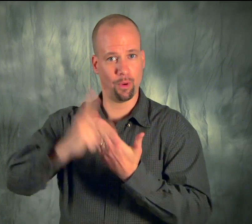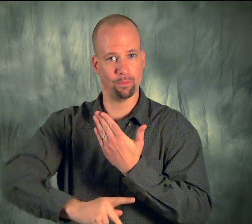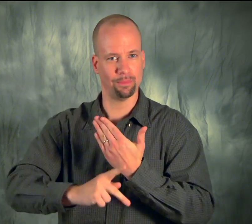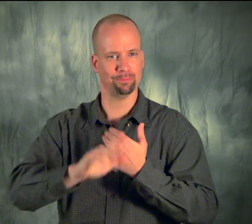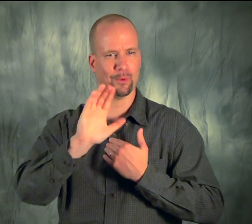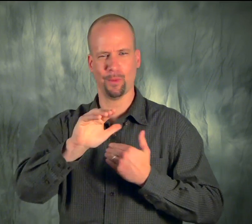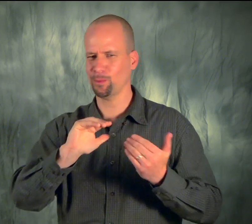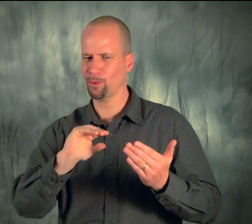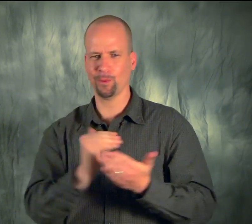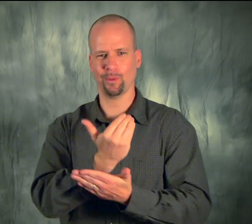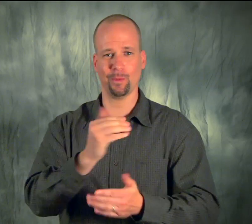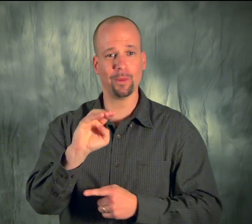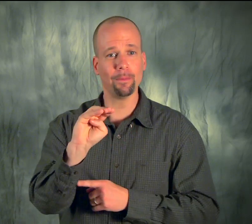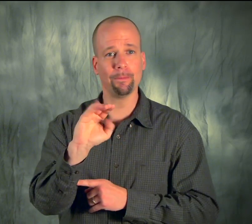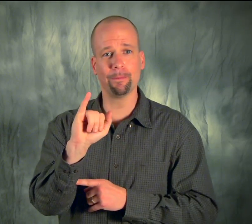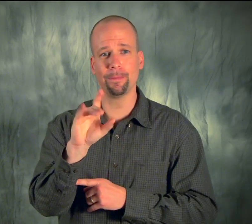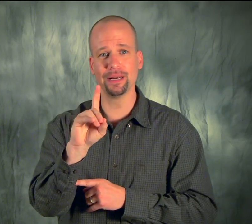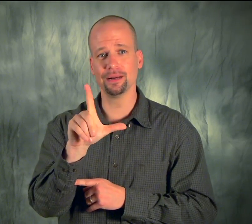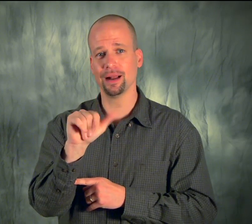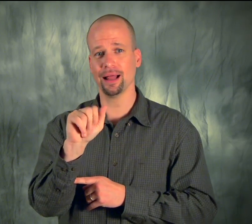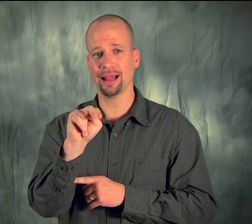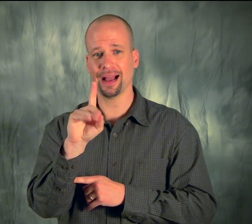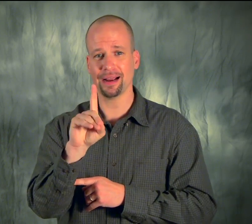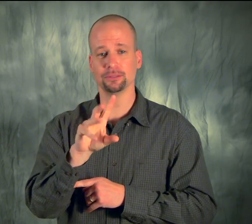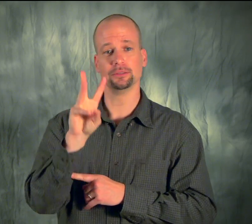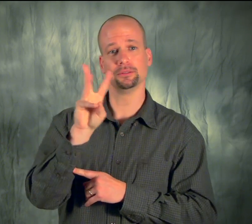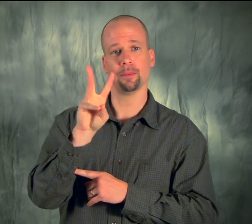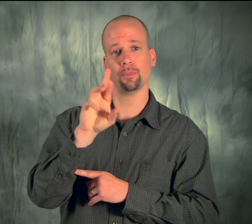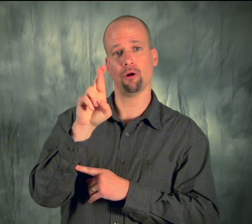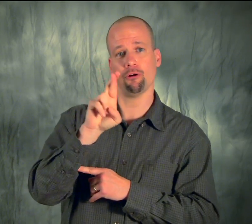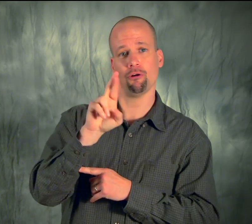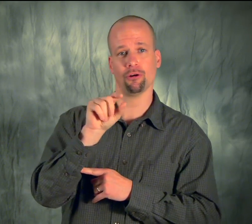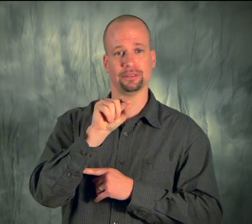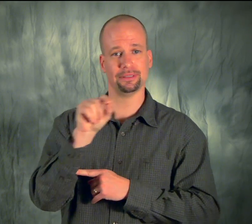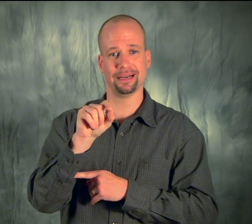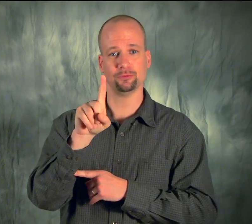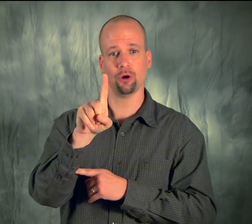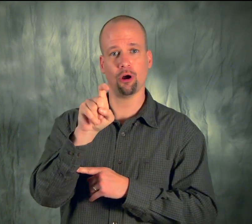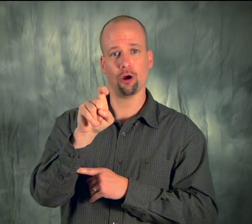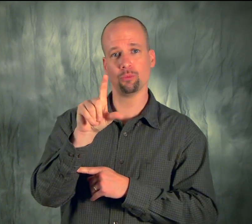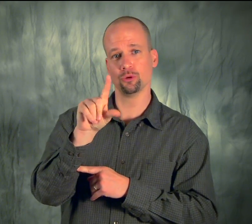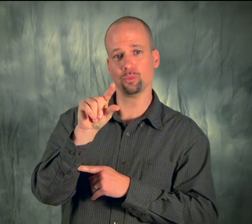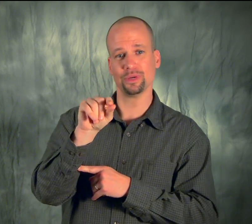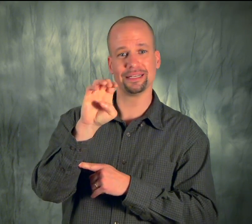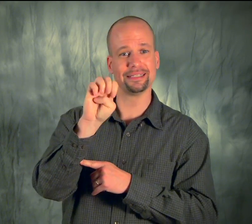I will be helping you program your new Midland WR120EZ model weather radio.